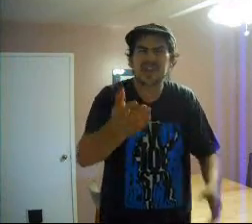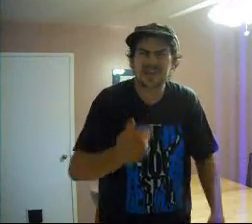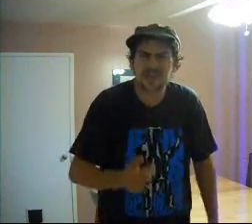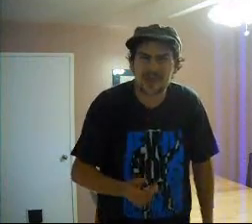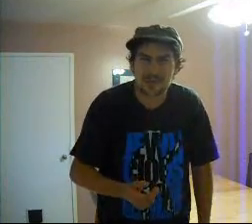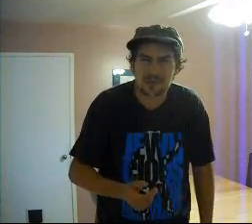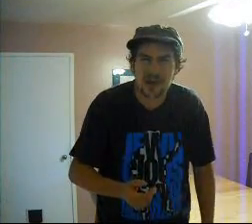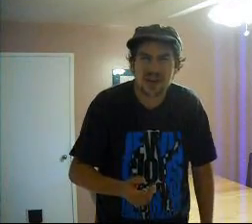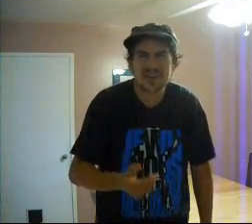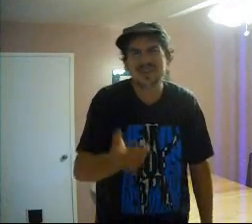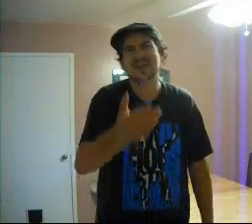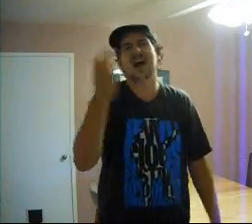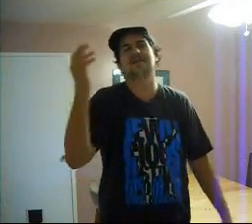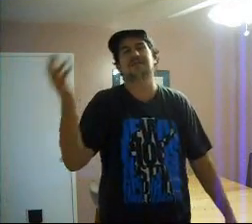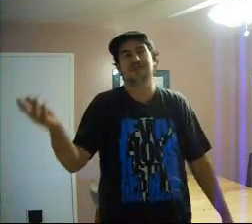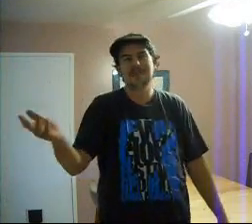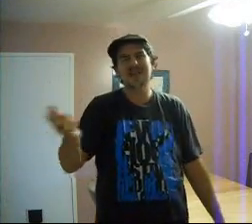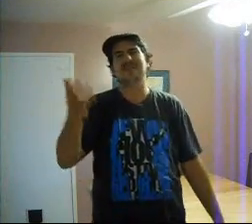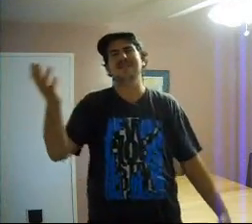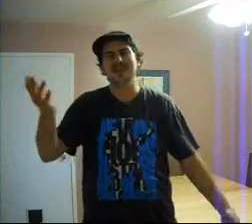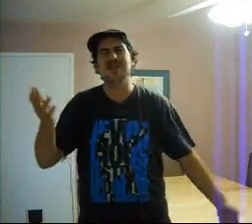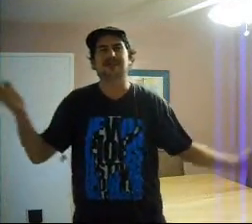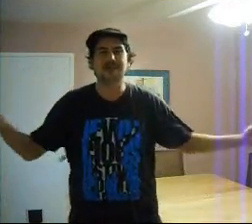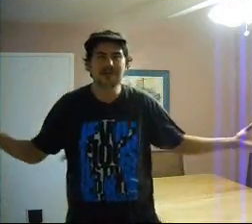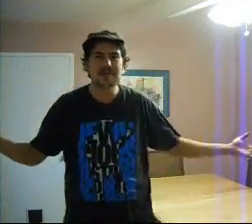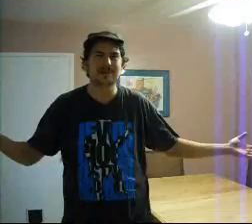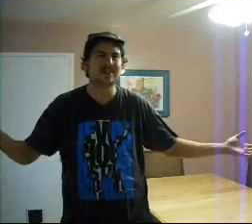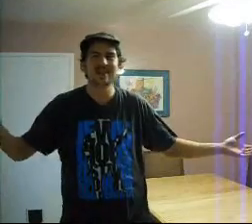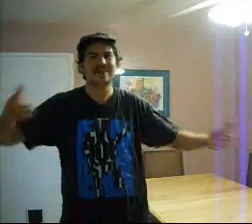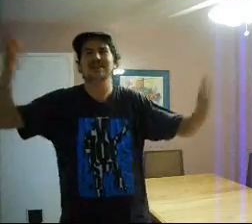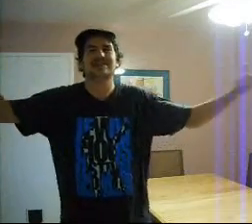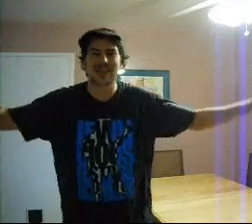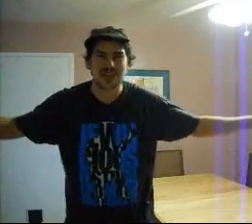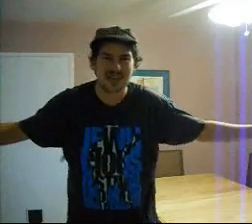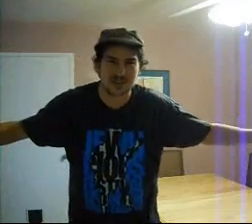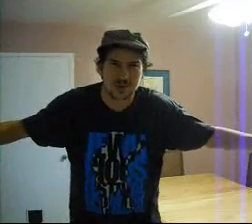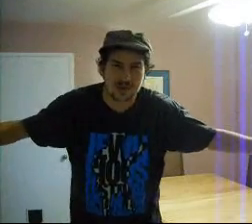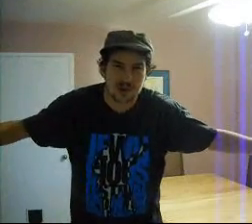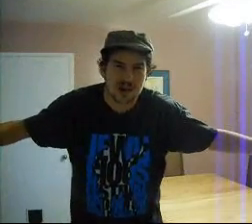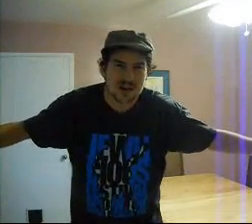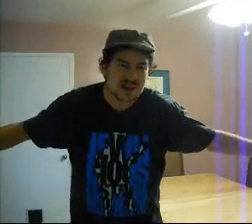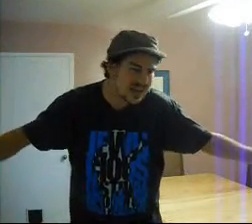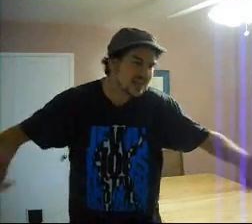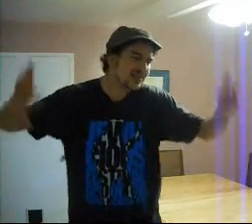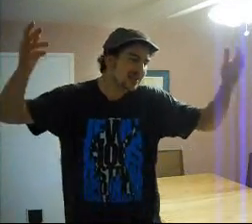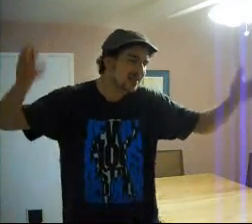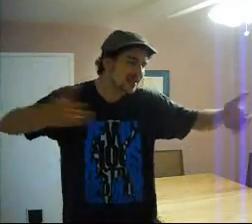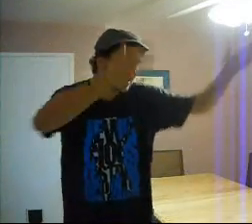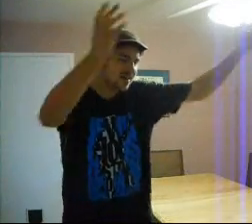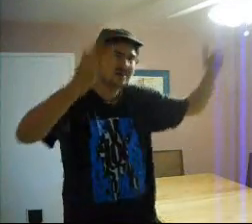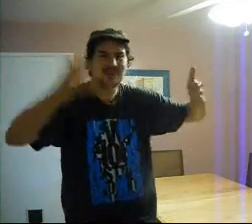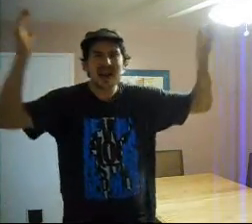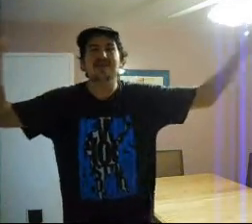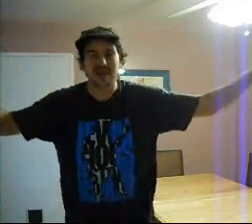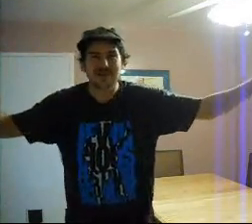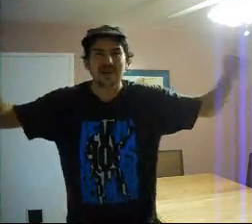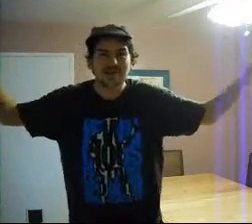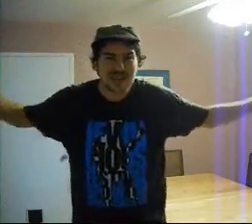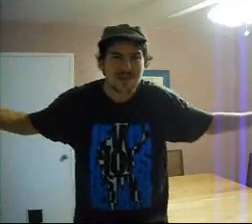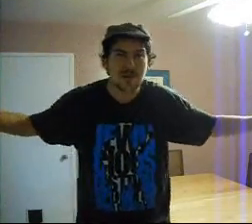Israel prayer. That's not frum. That's real frum people. We don't say the Israel prayer. Israel, you know, whatever. We don't say the prayer.